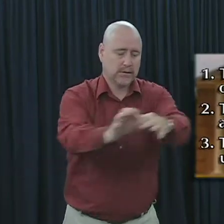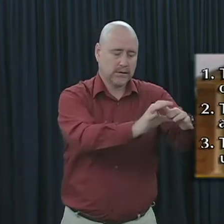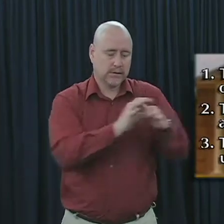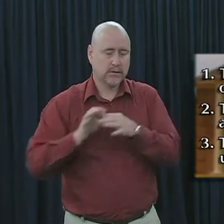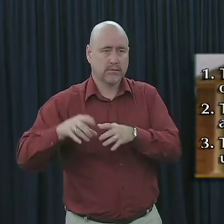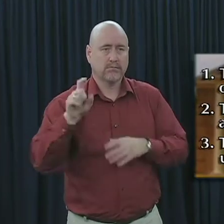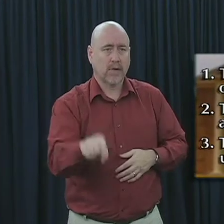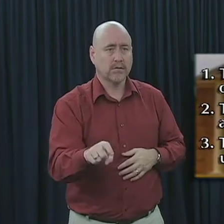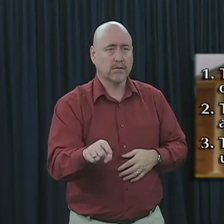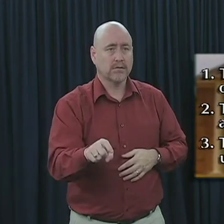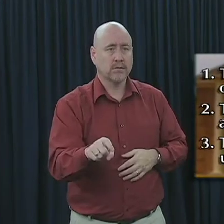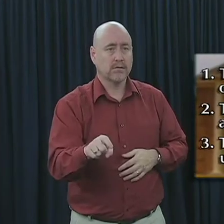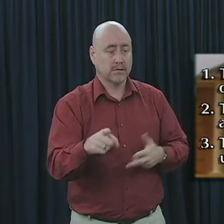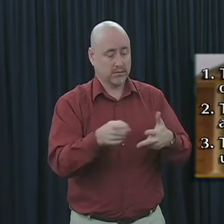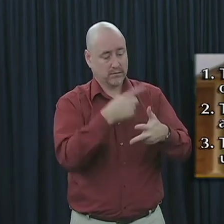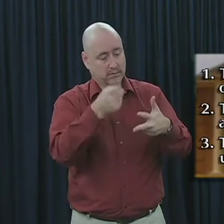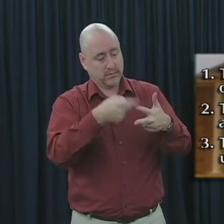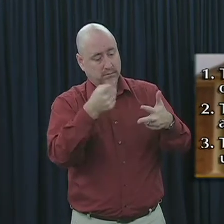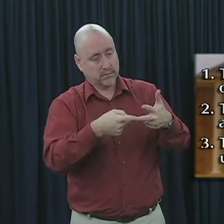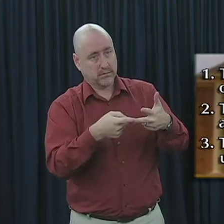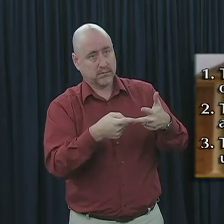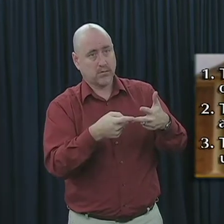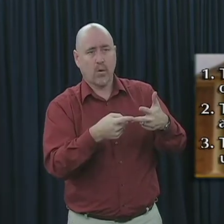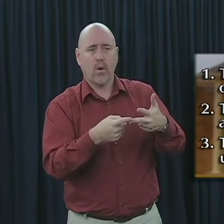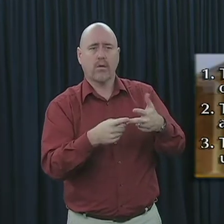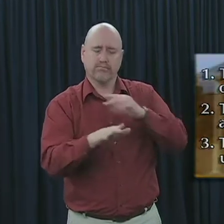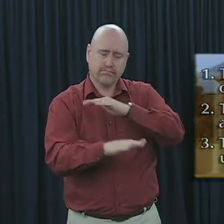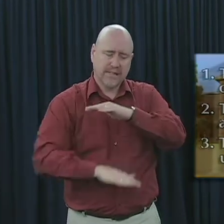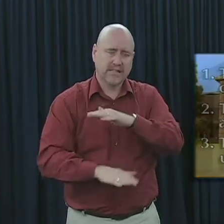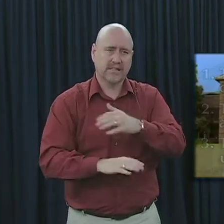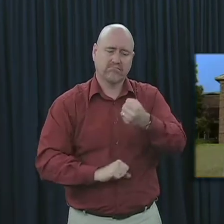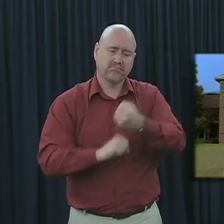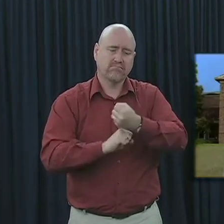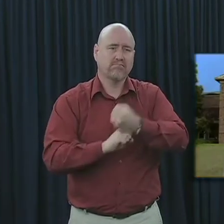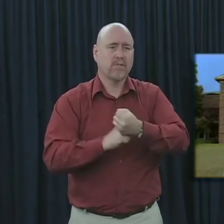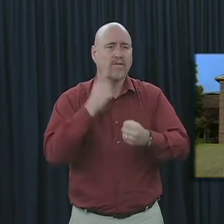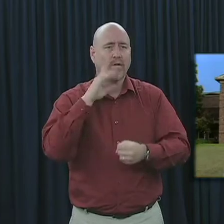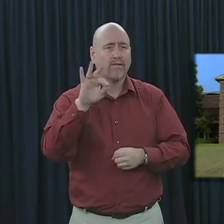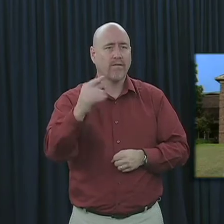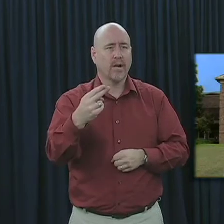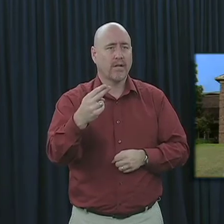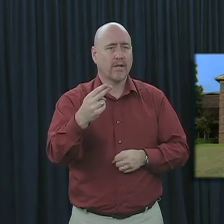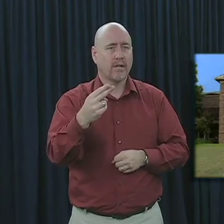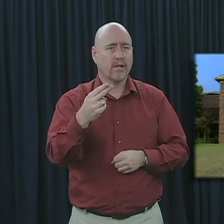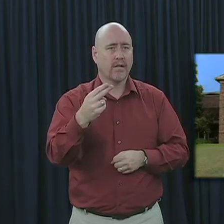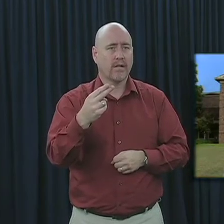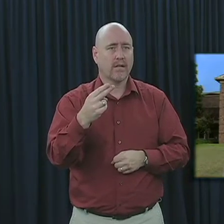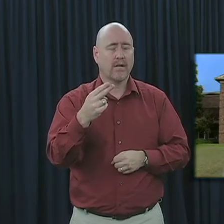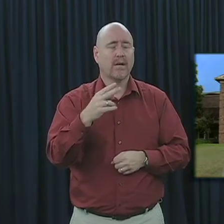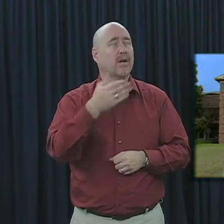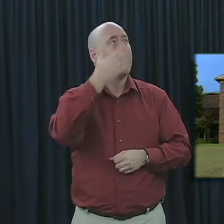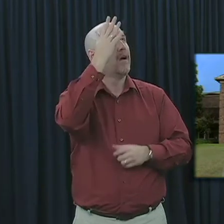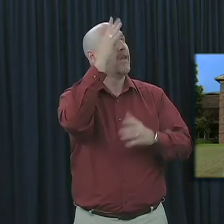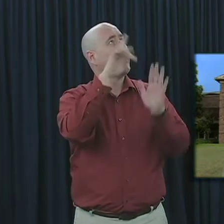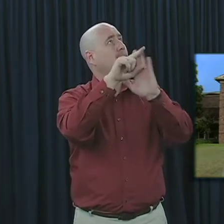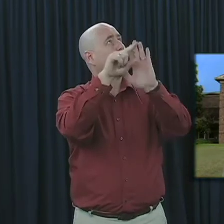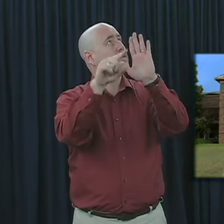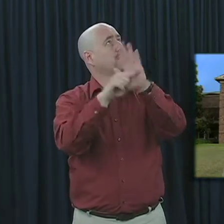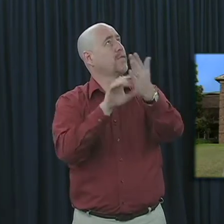unified. These three points are fundamental to the faith. Indeed, they are a part of the blessed gospel of Christ